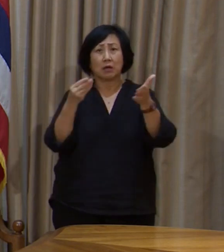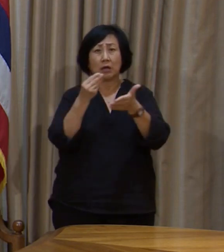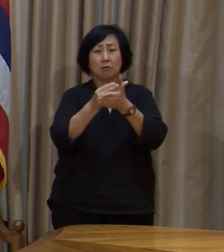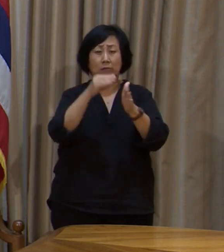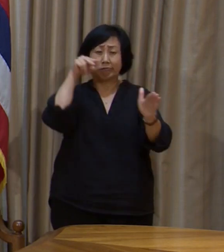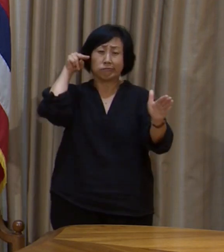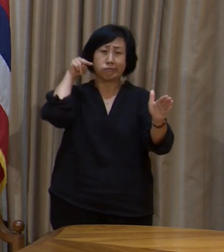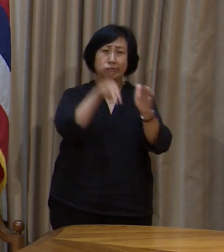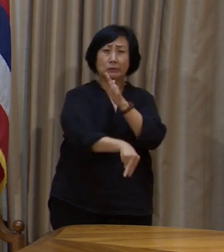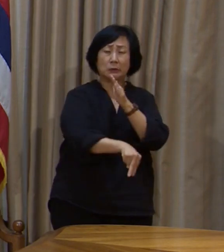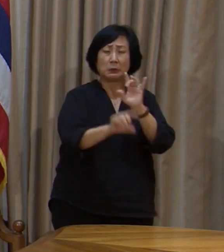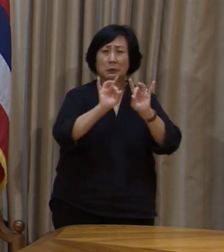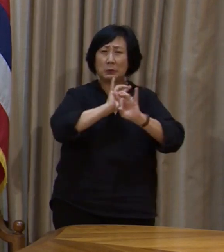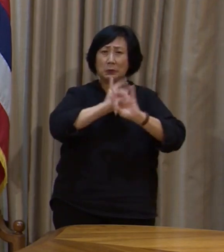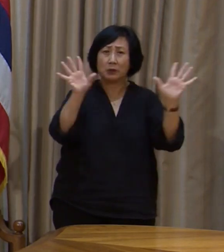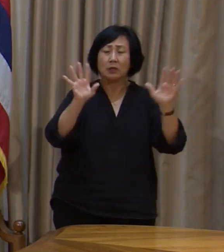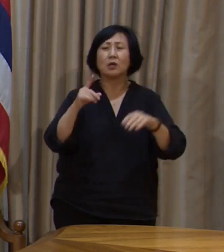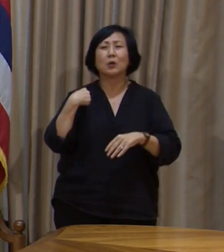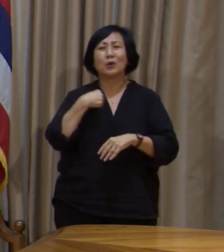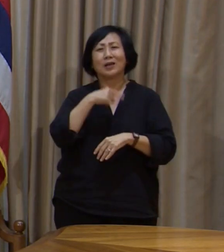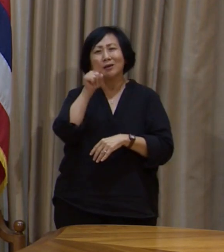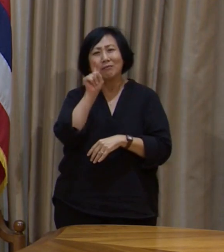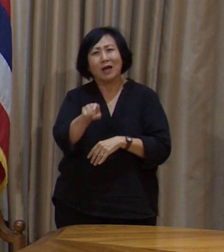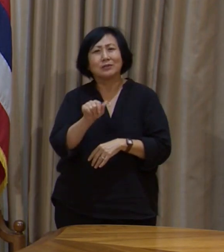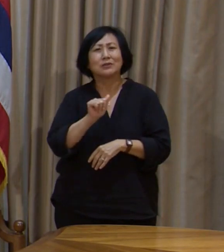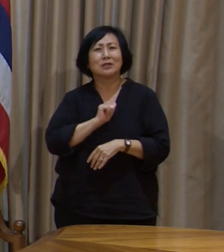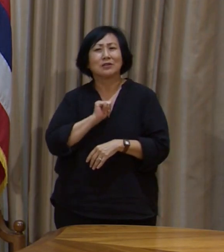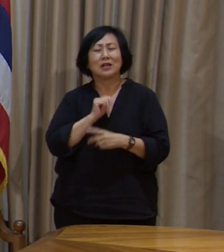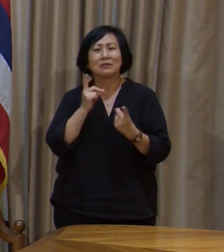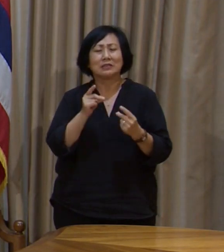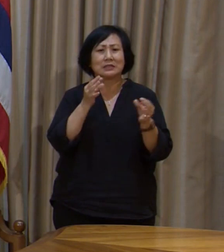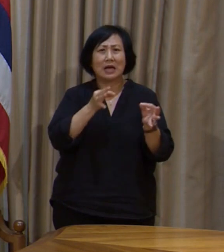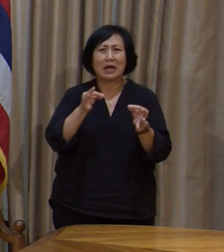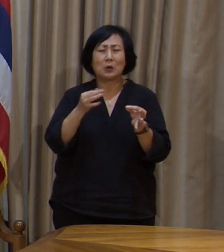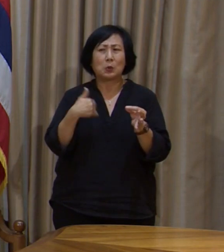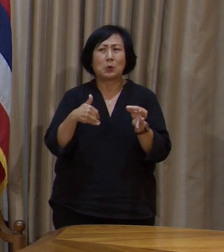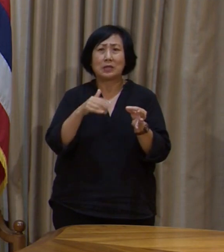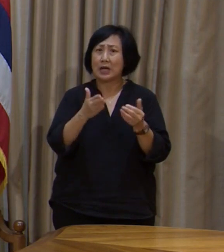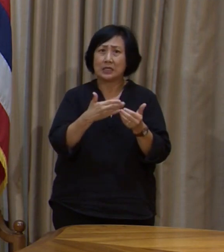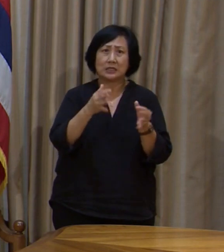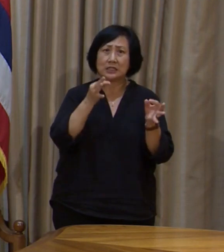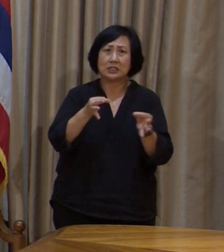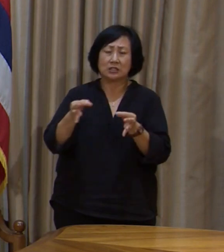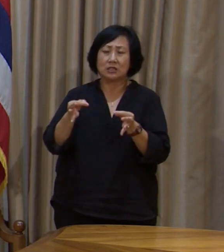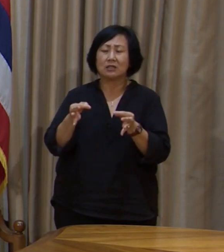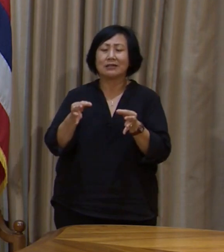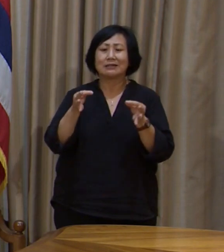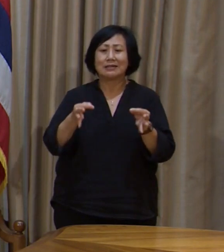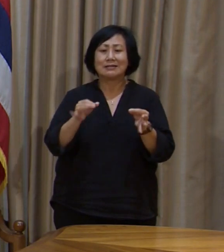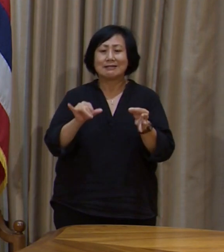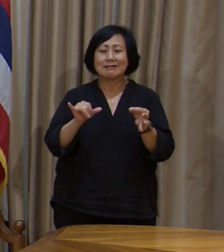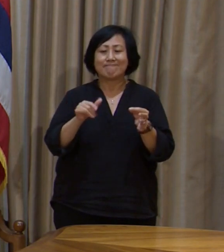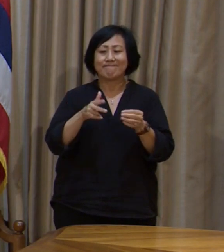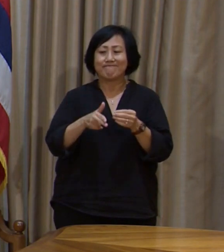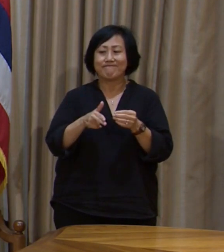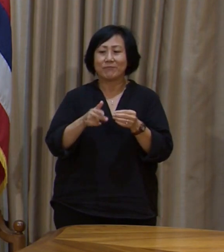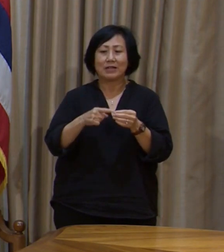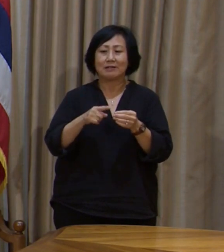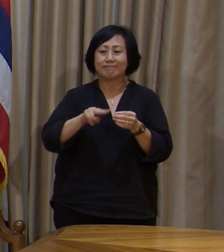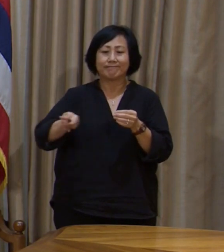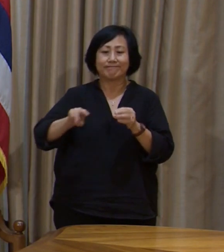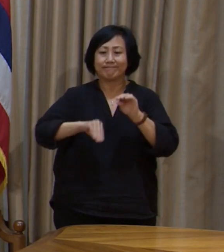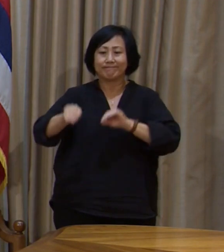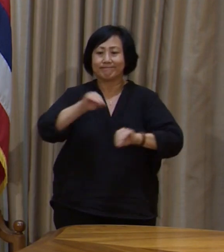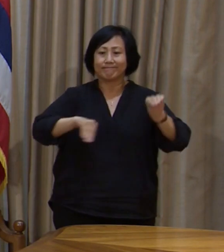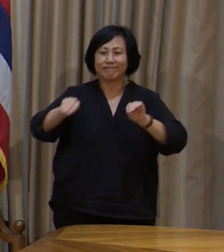and we have to make decisions to ensure that we continue